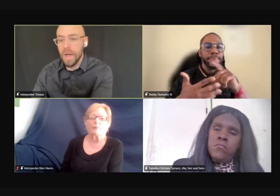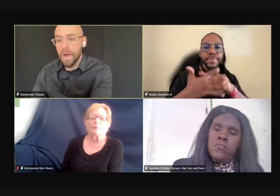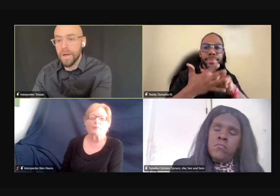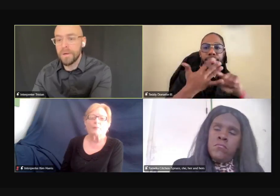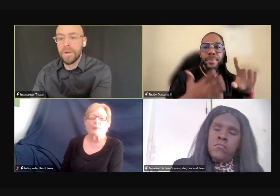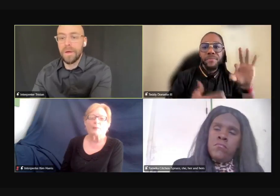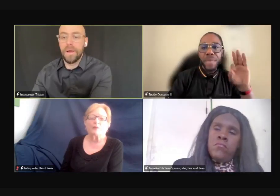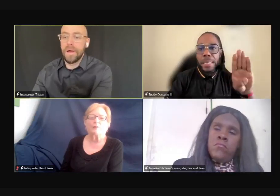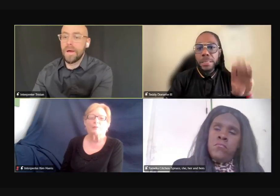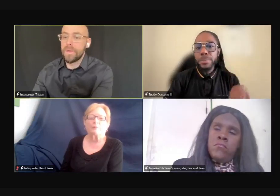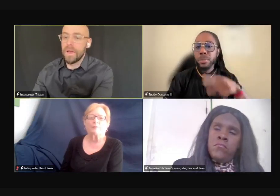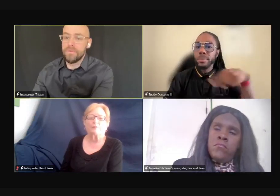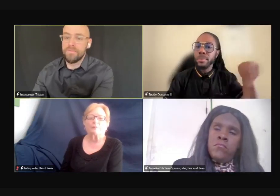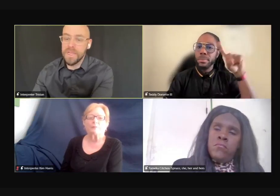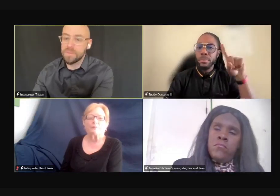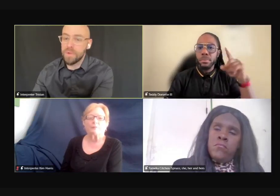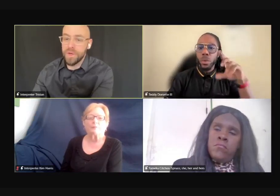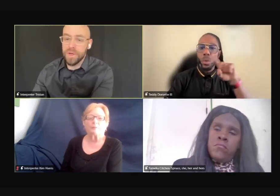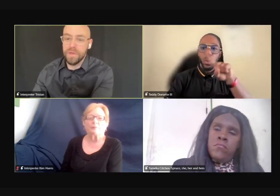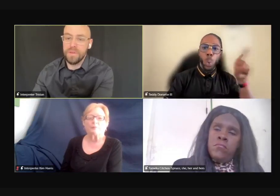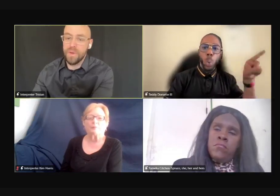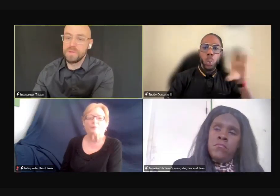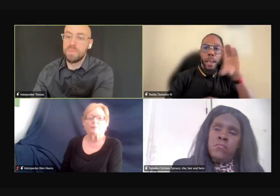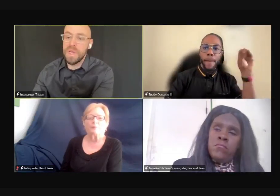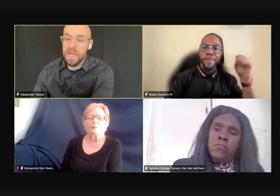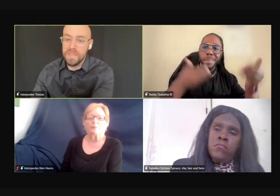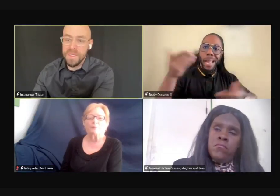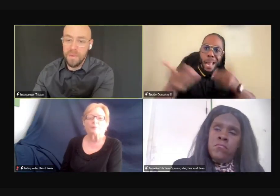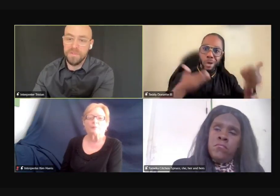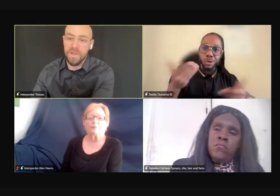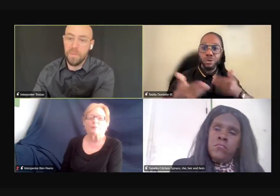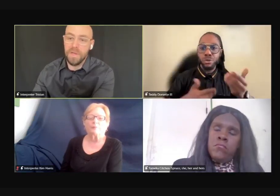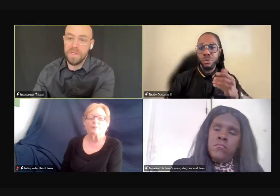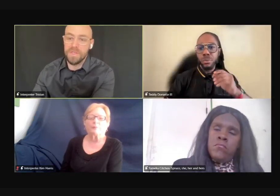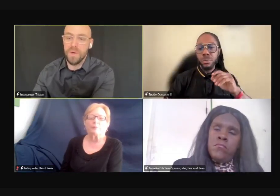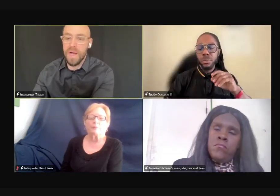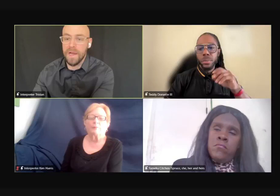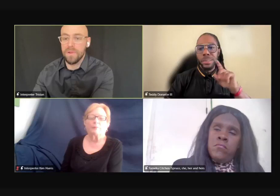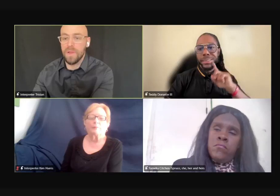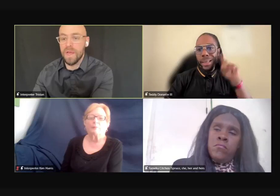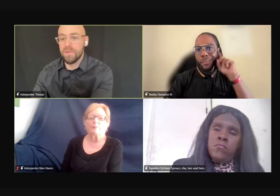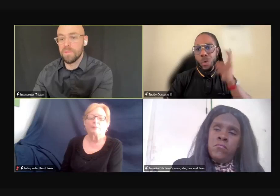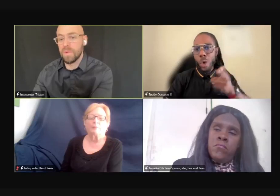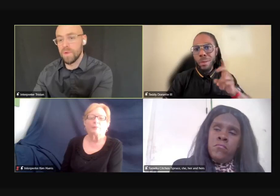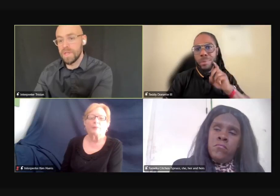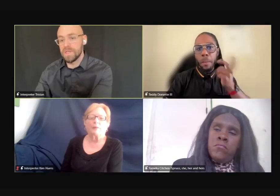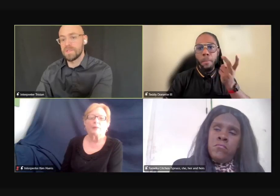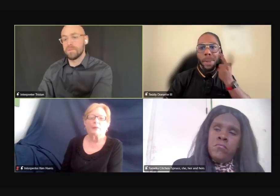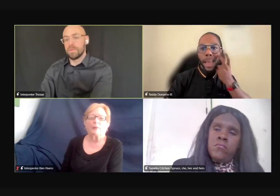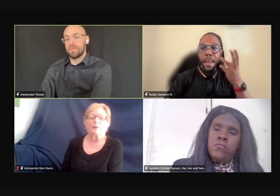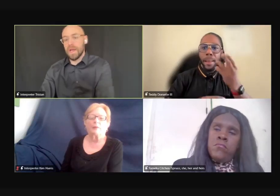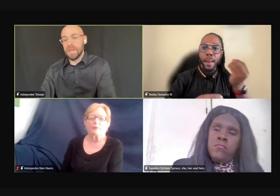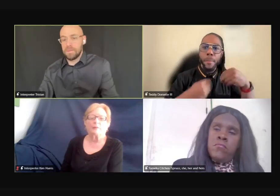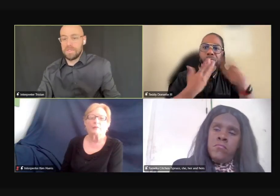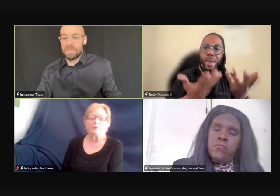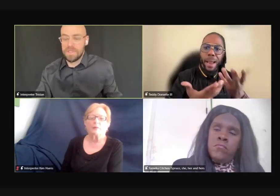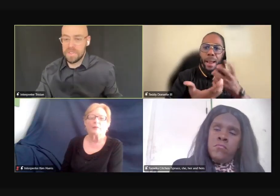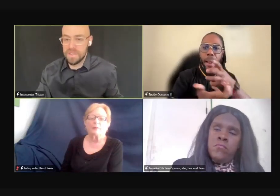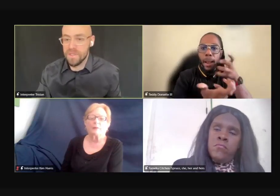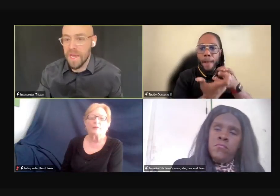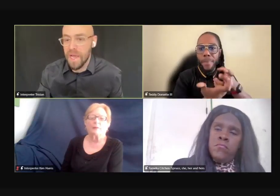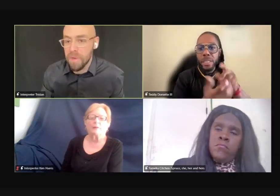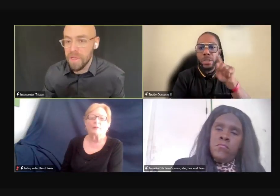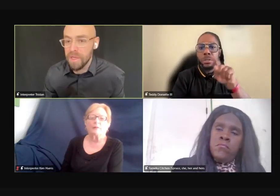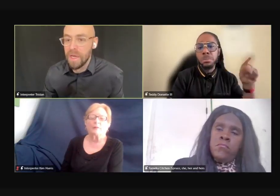Amazon, uh, and Facebook. Those big types of companies who hire a lot of employees might keep